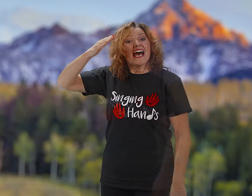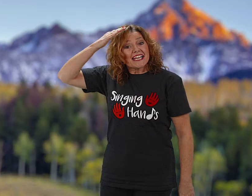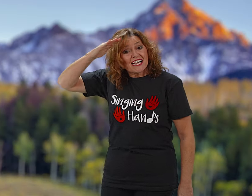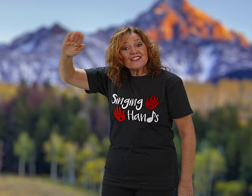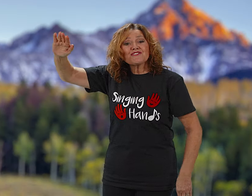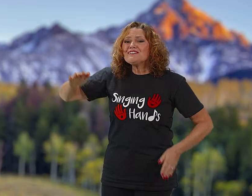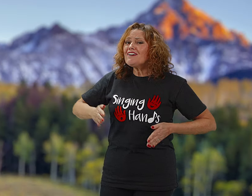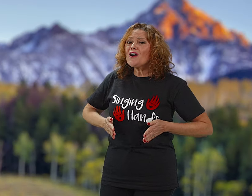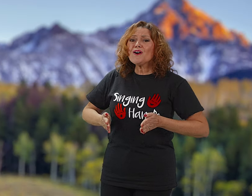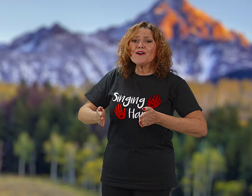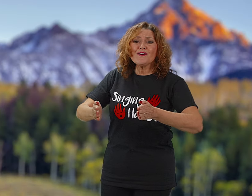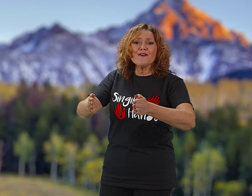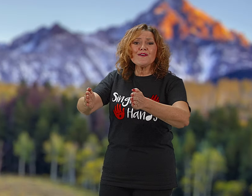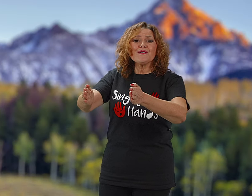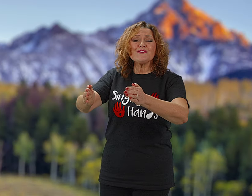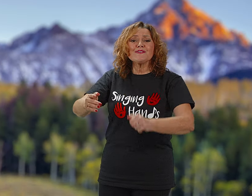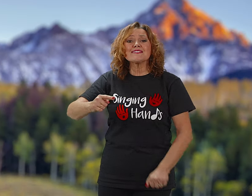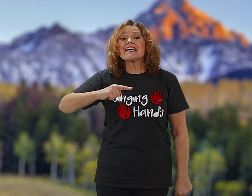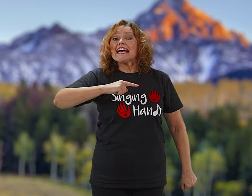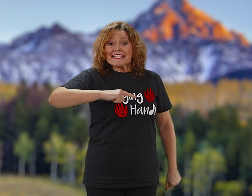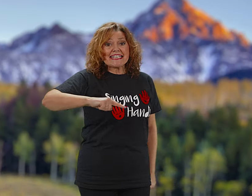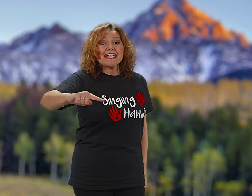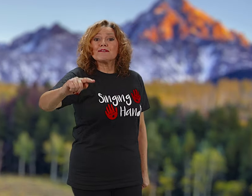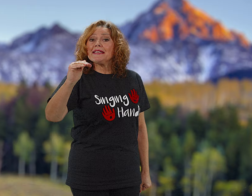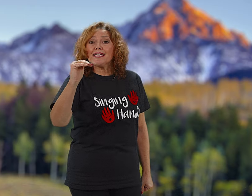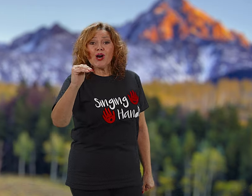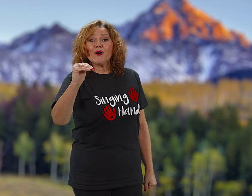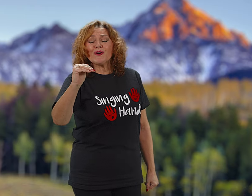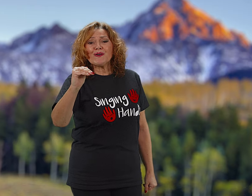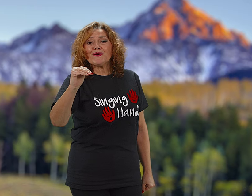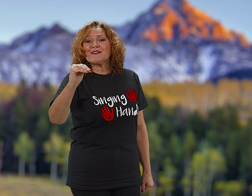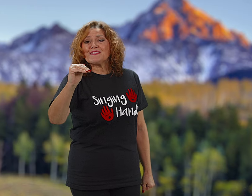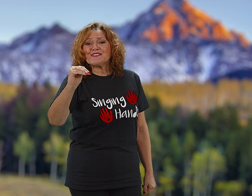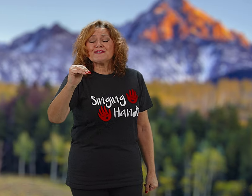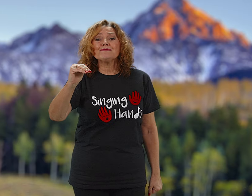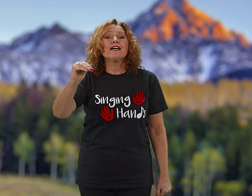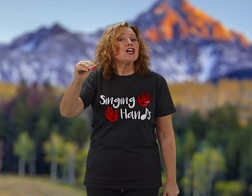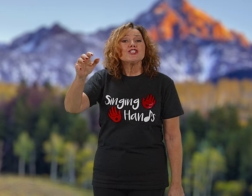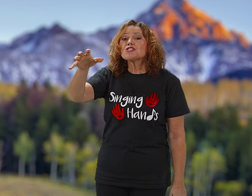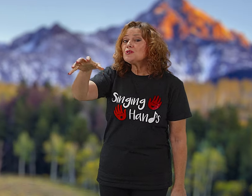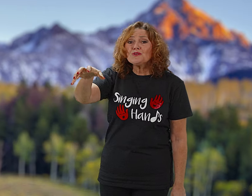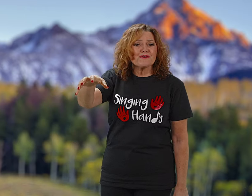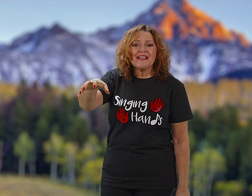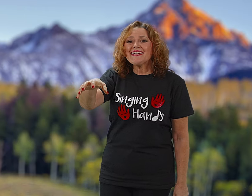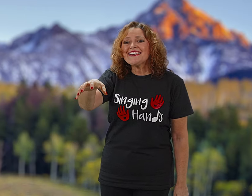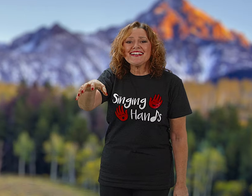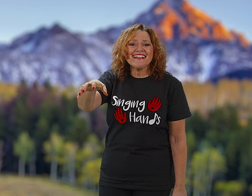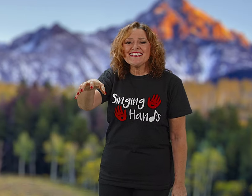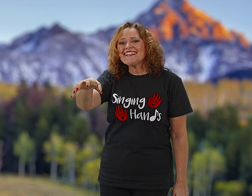take me home, to the place